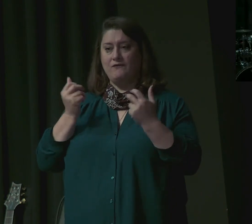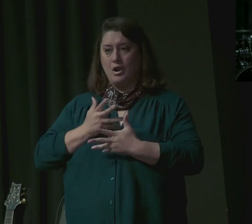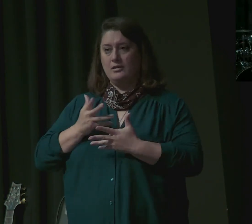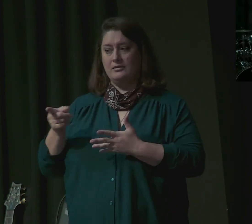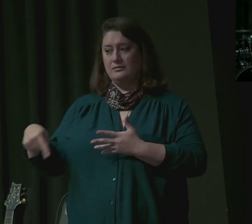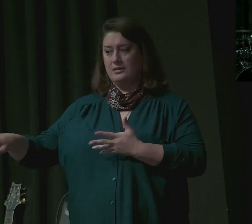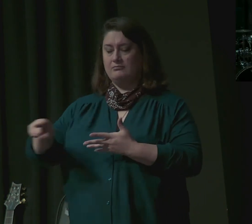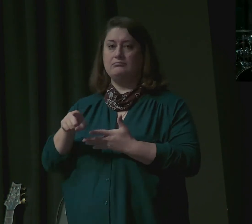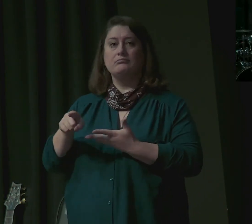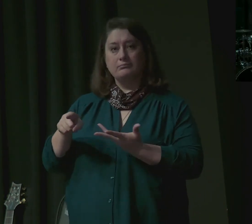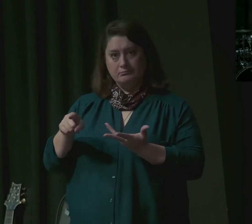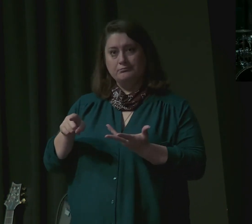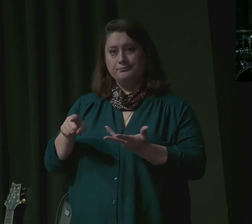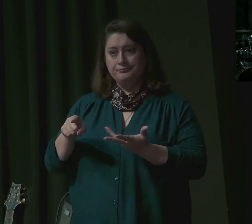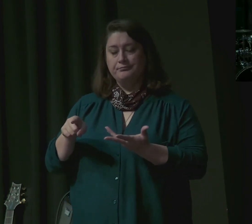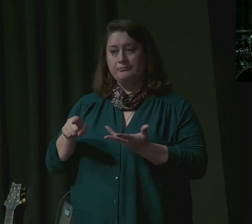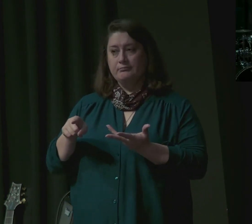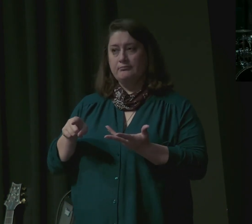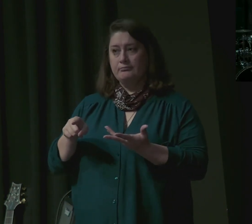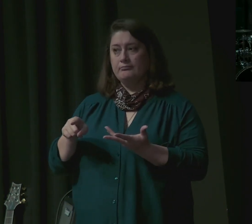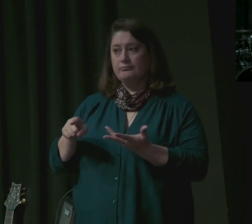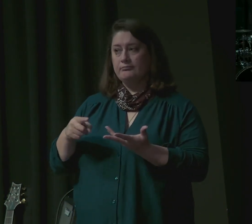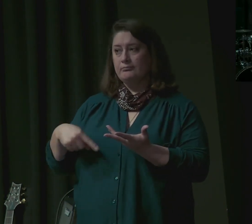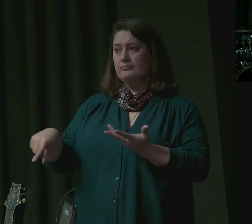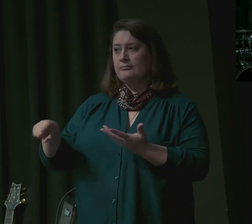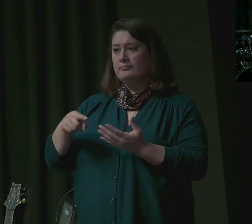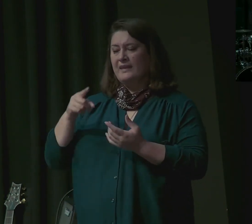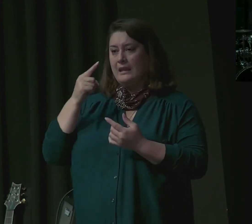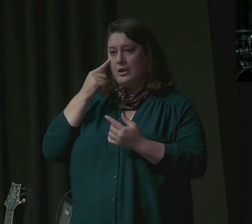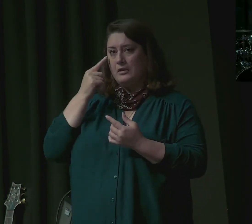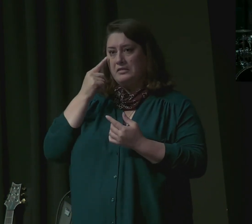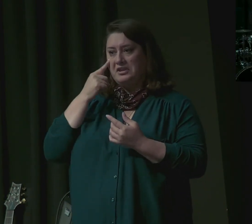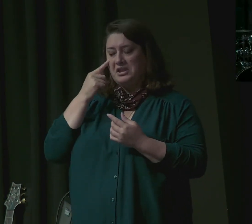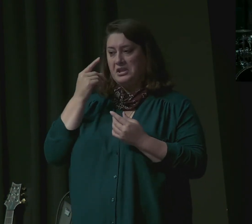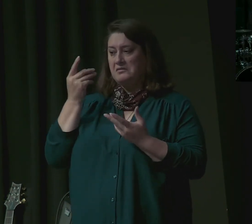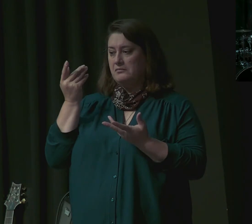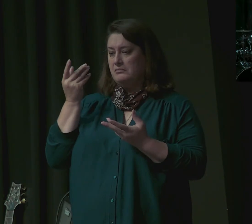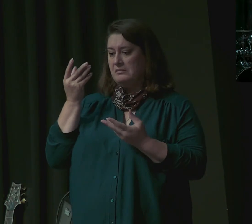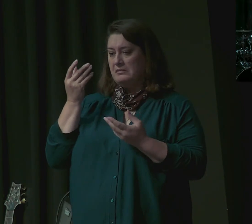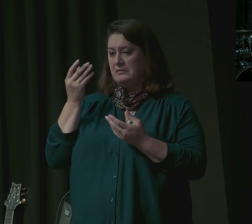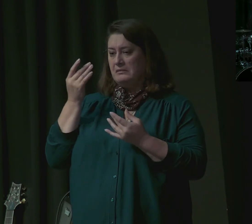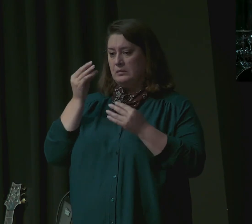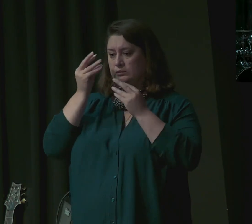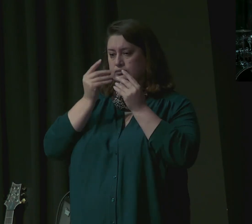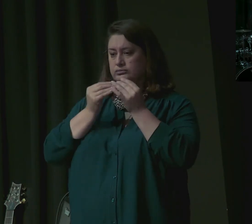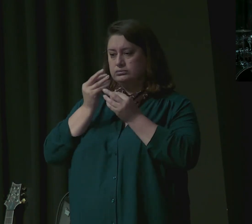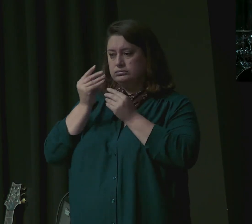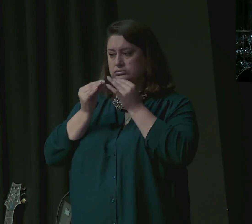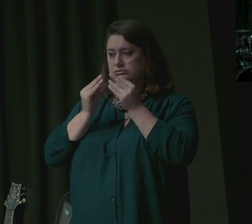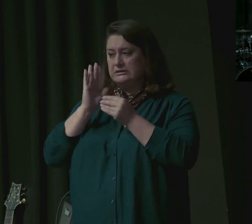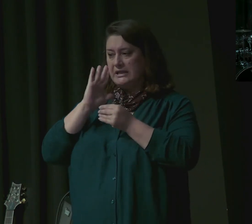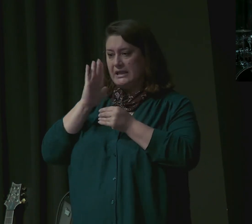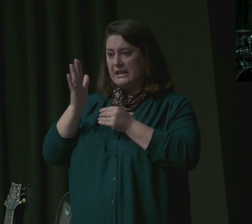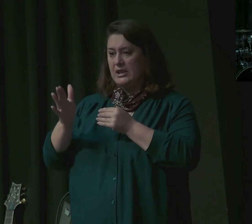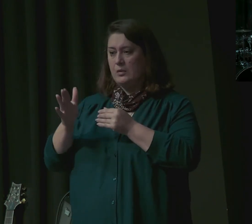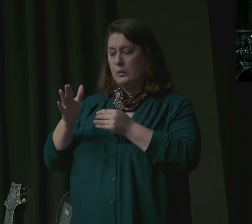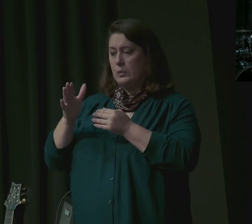Among themselves, they speculate that this Egyptian ruler is going to exact his revenge over the money. Oh, if they only